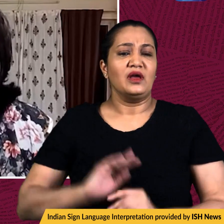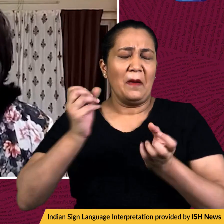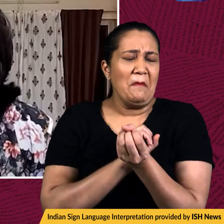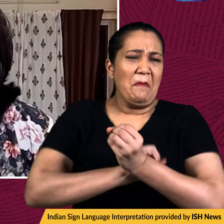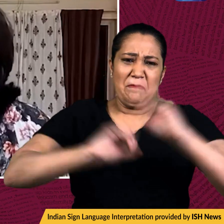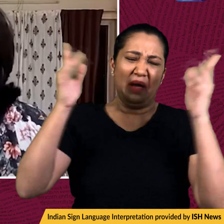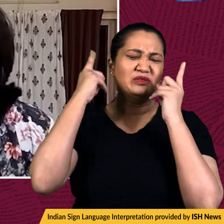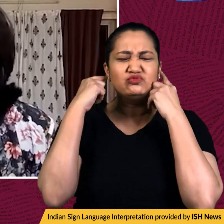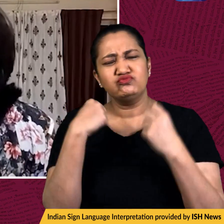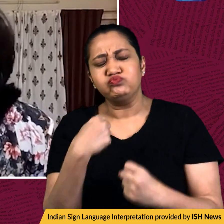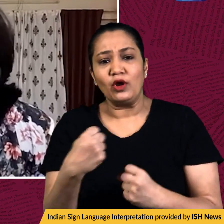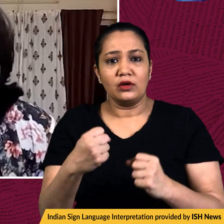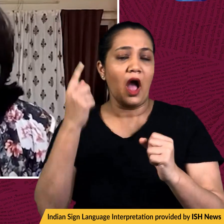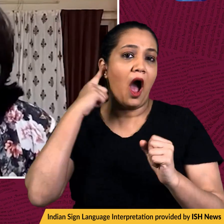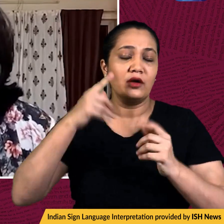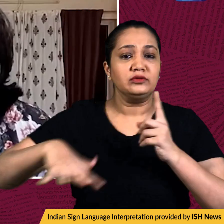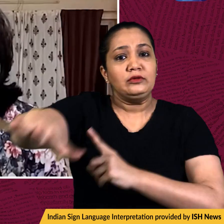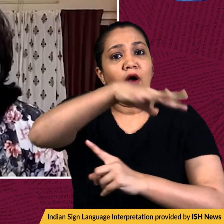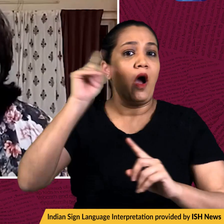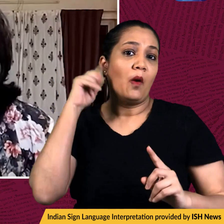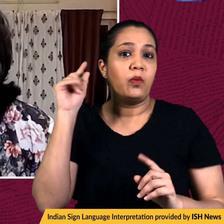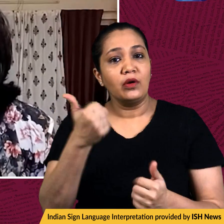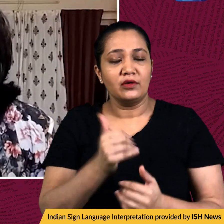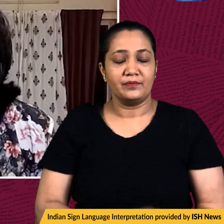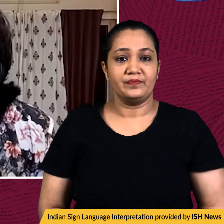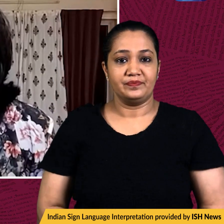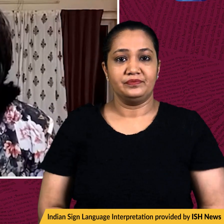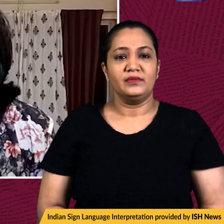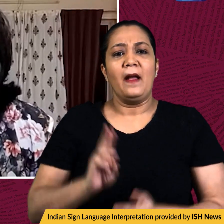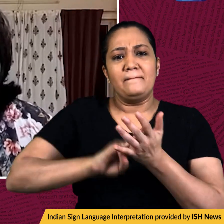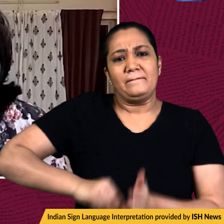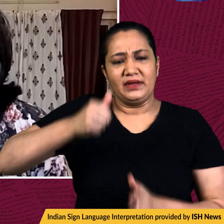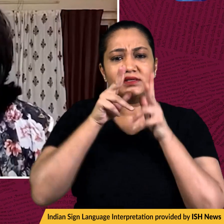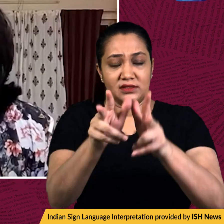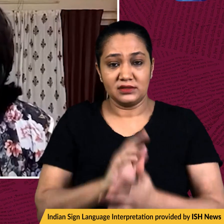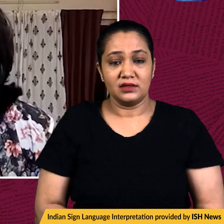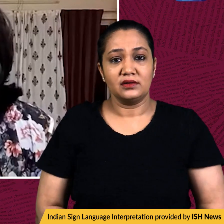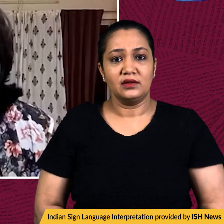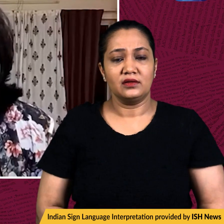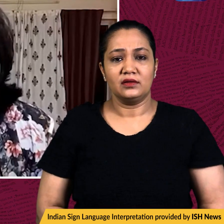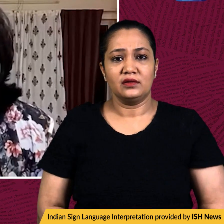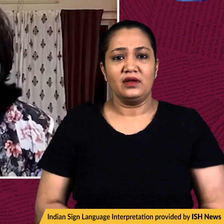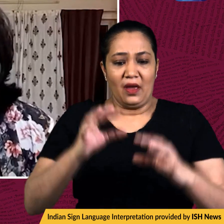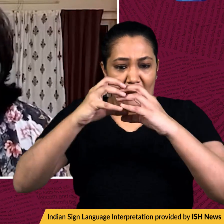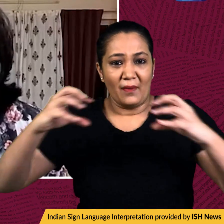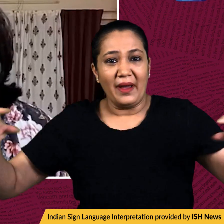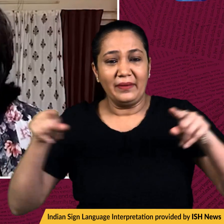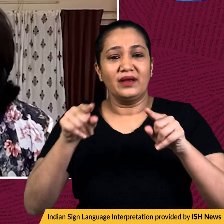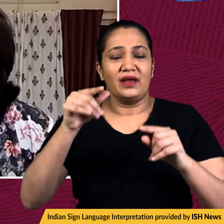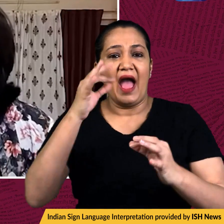heard across the city. According to the Ukrainian Interior Ministry, a major heating pipeline in Kiev was damaged